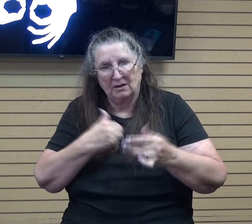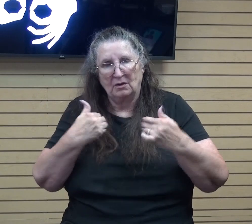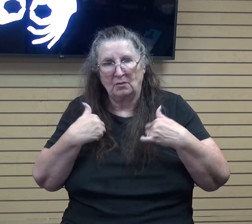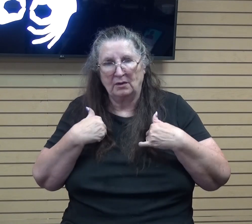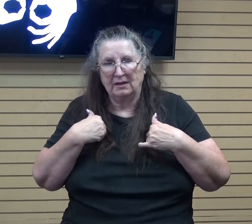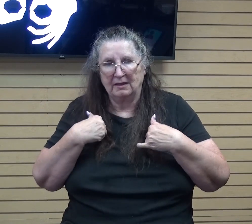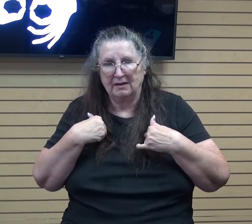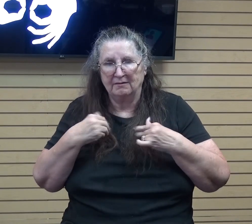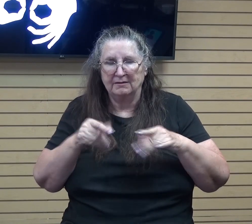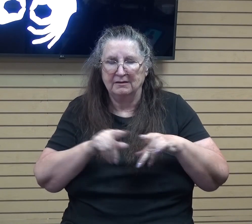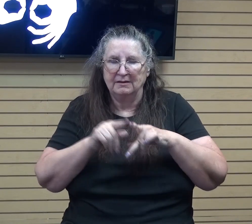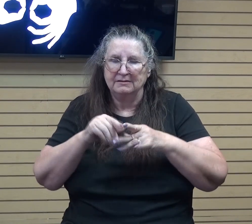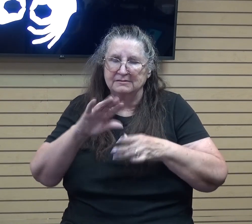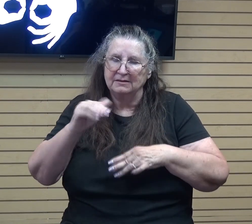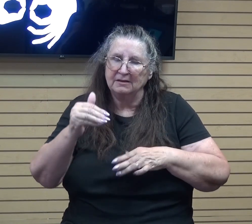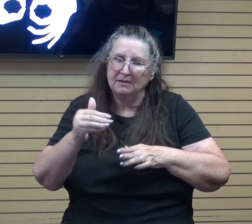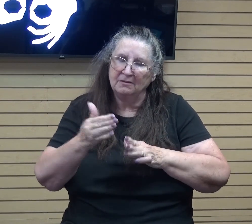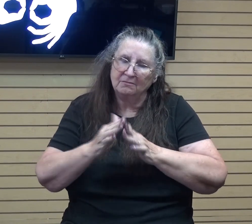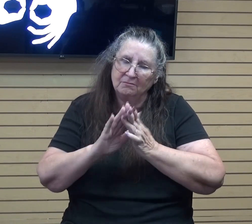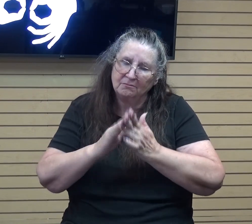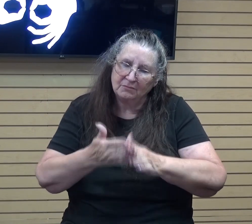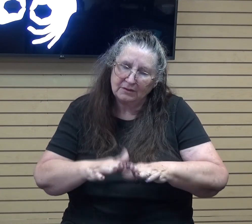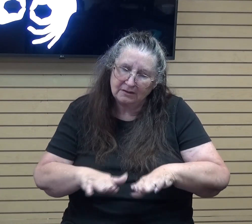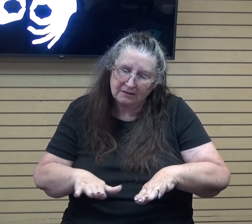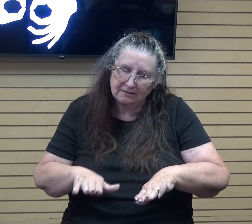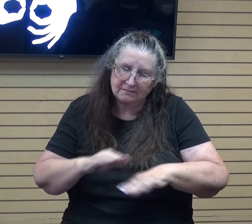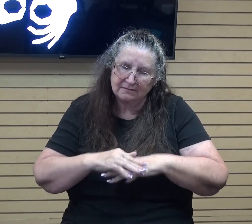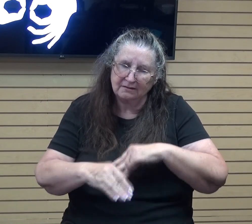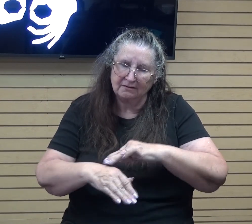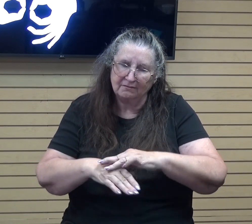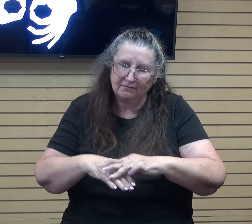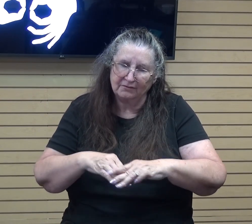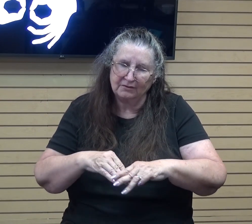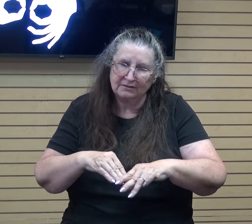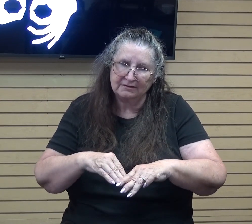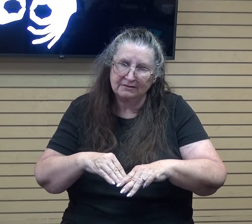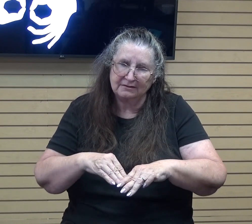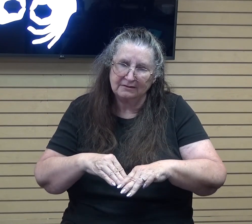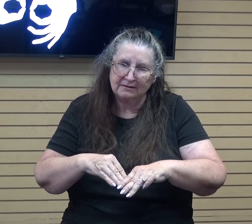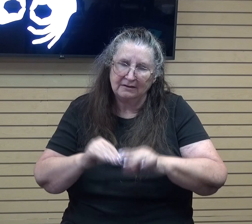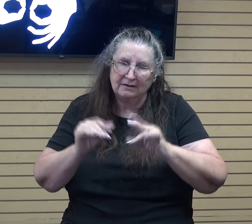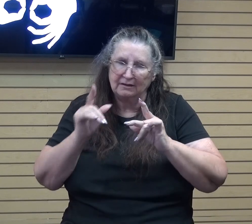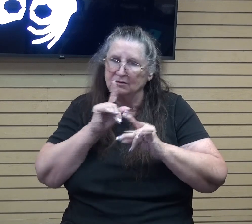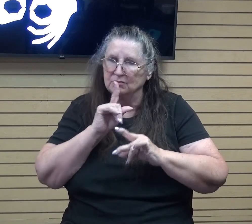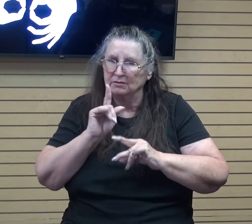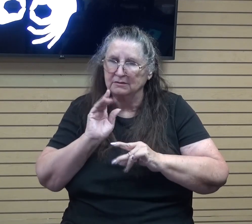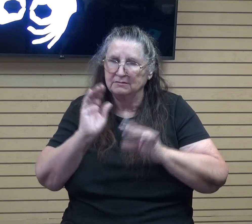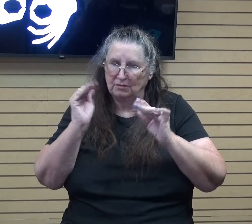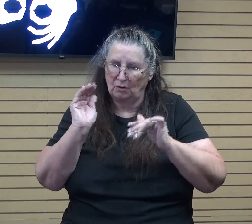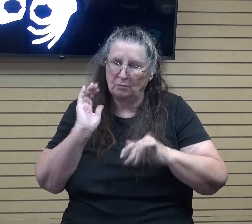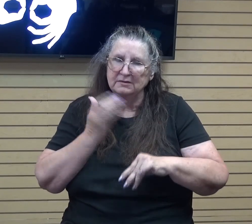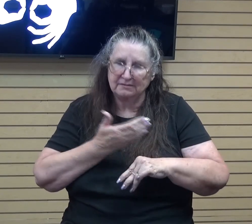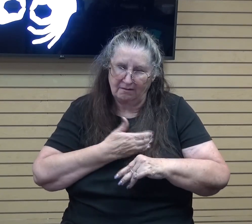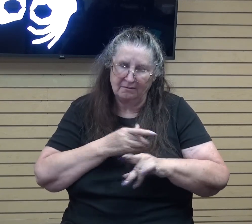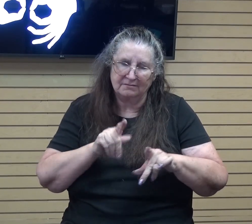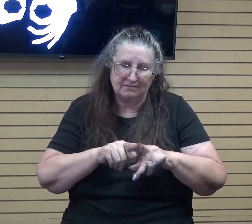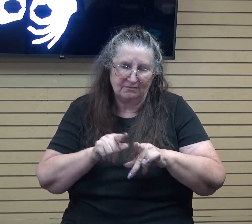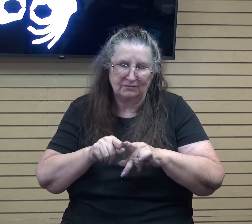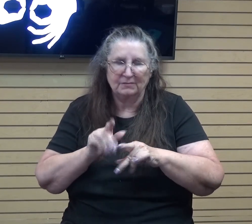peace, that same comfort, and that assurance. This hope is ours as well. We can be